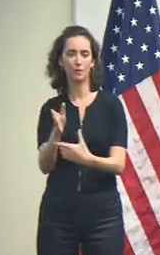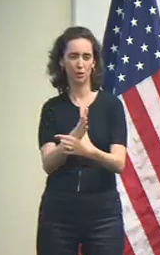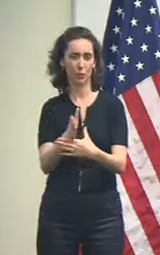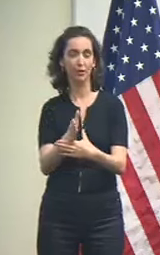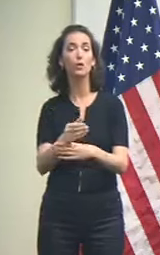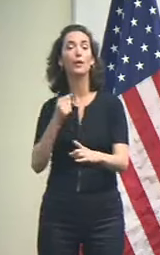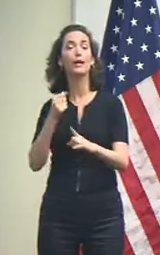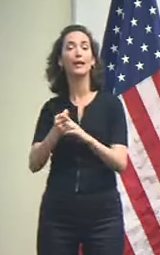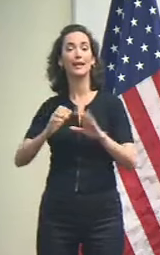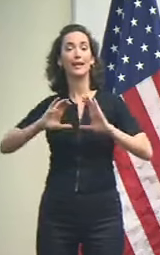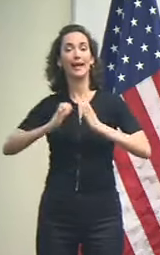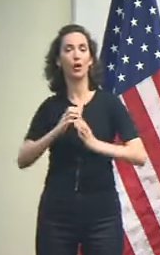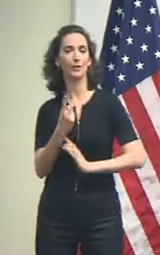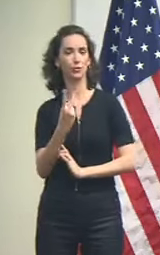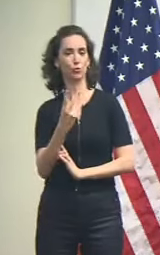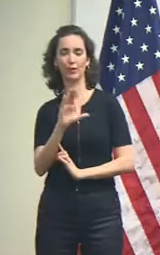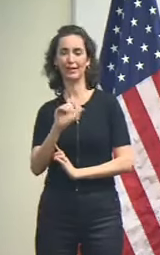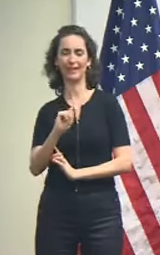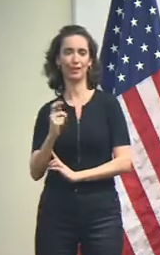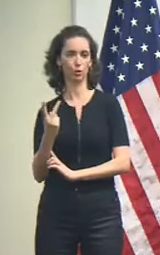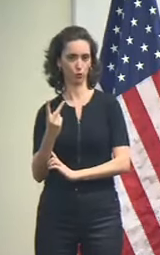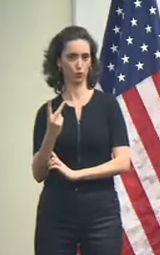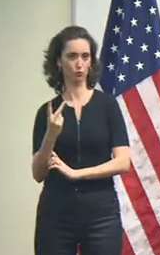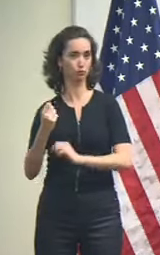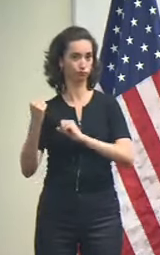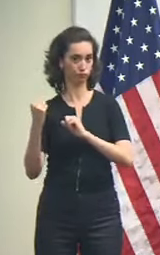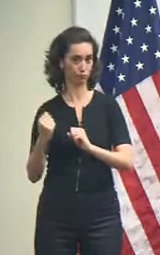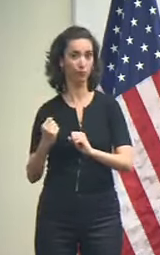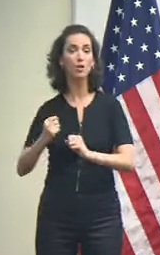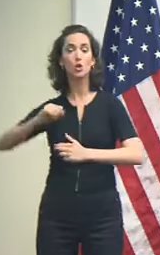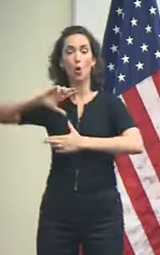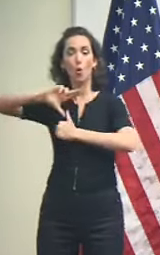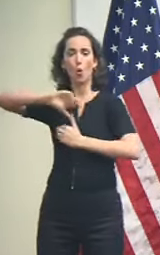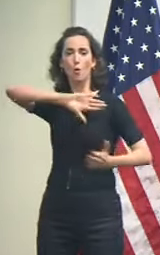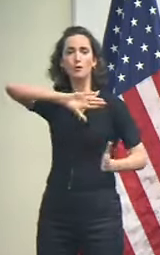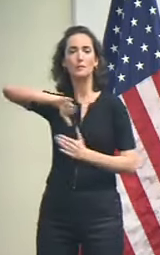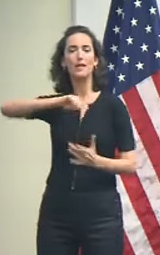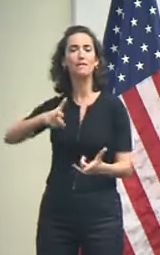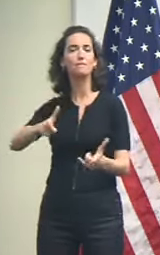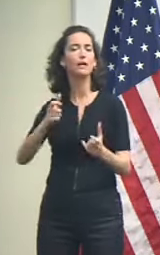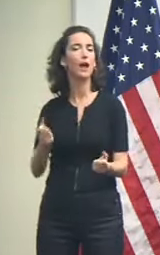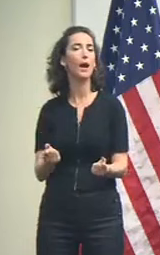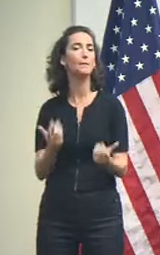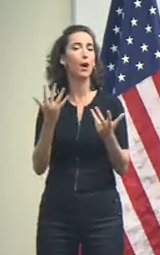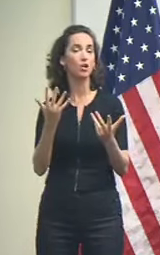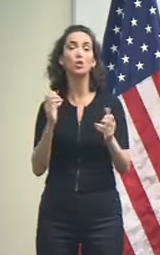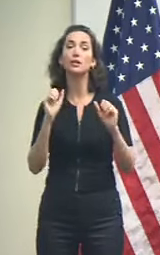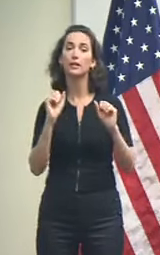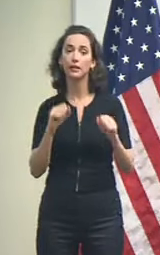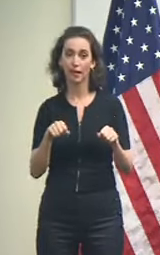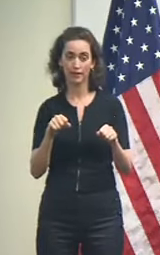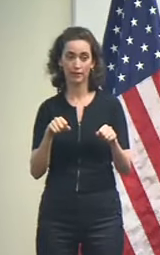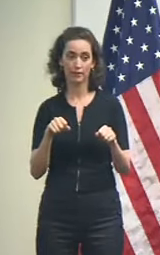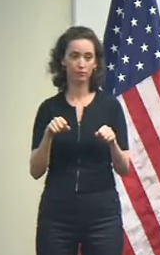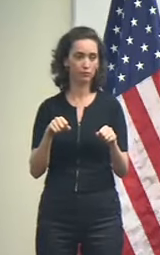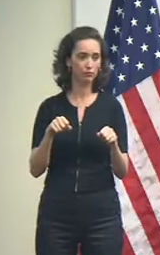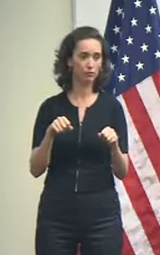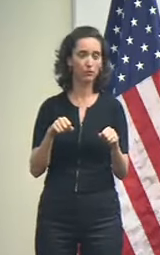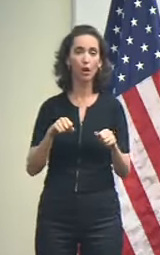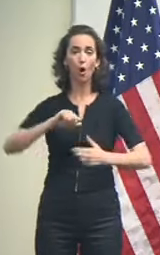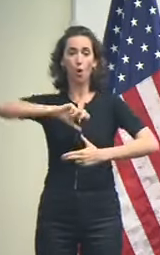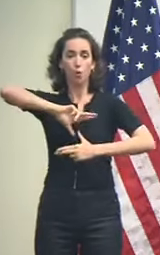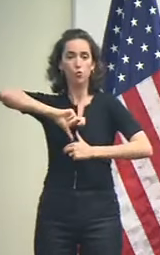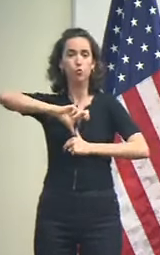and the forward speed of the hurricane at landfall could be 20 miles per hour or